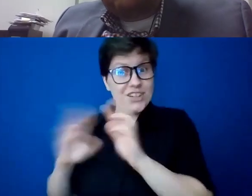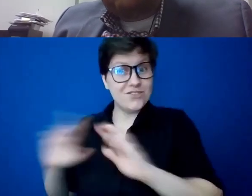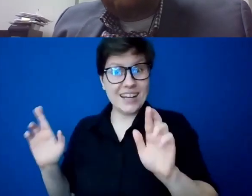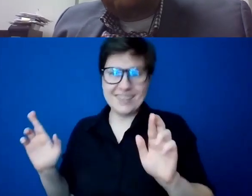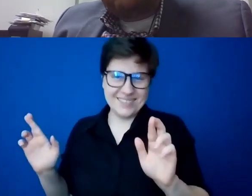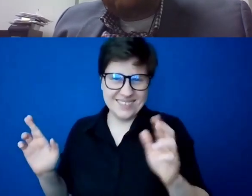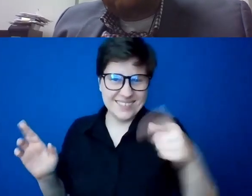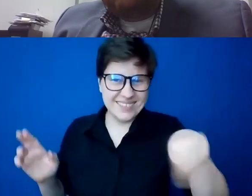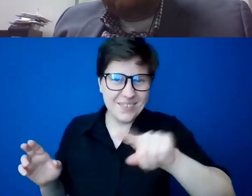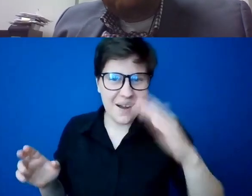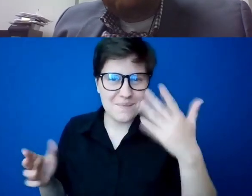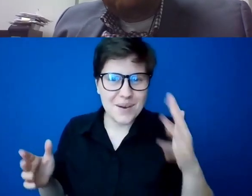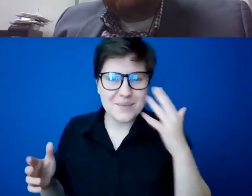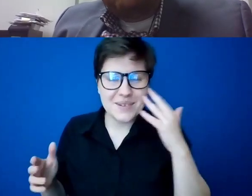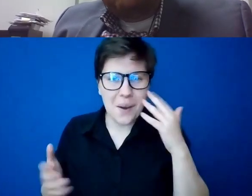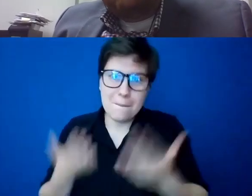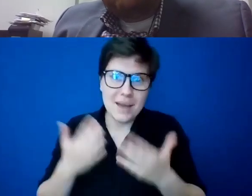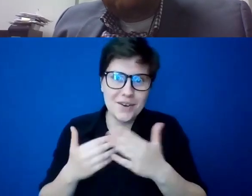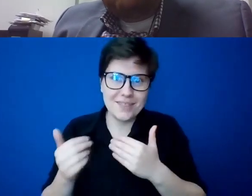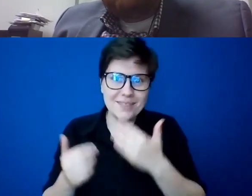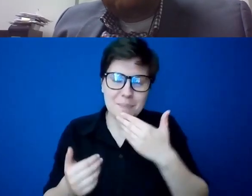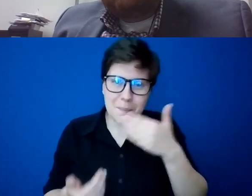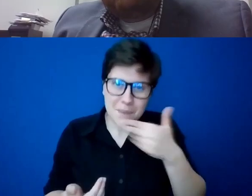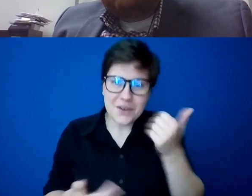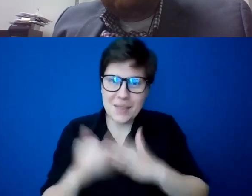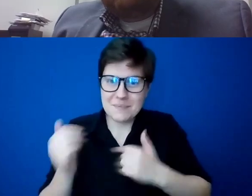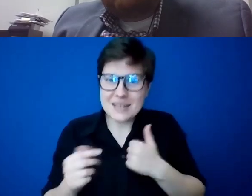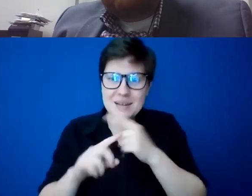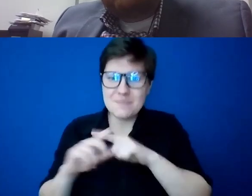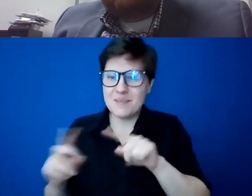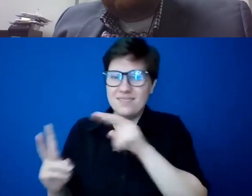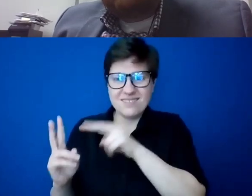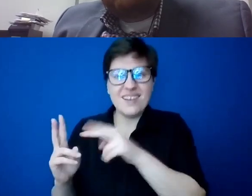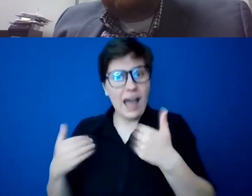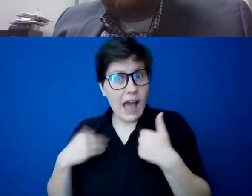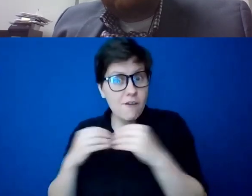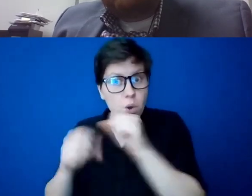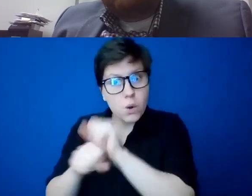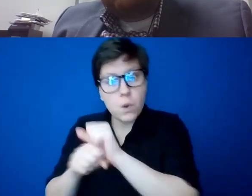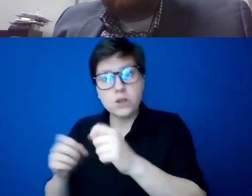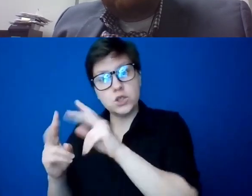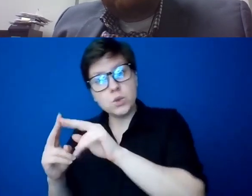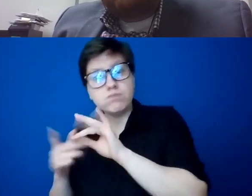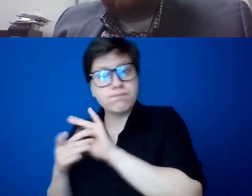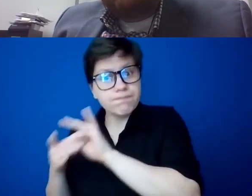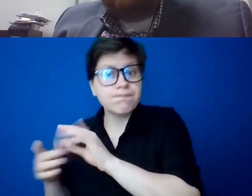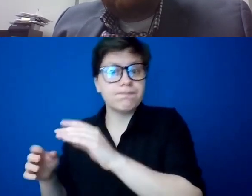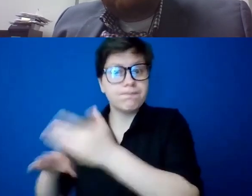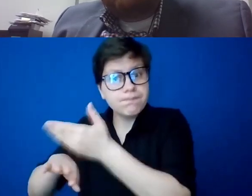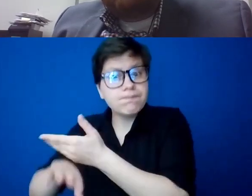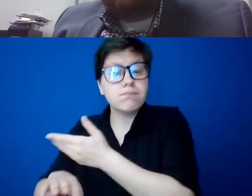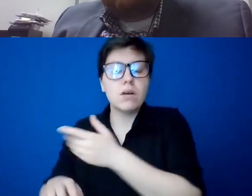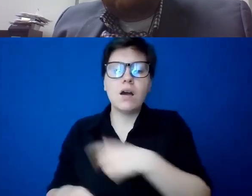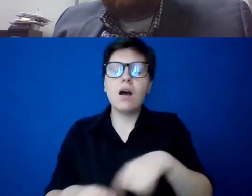you all probably know that better than I do, but, um, but I think that's, that's part of it. And I think the answer, I would say is to the person